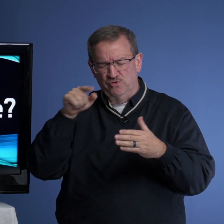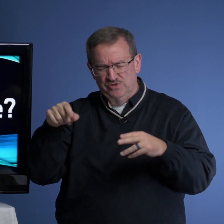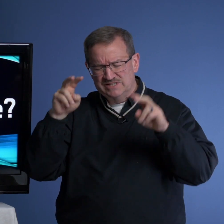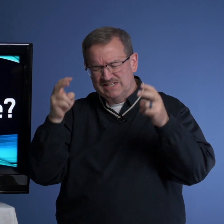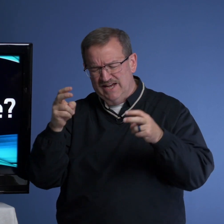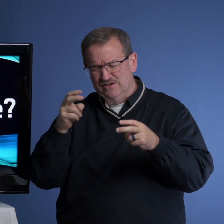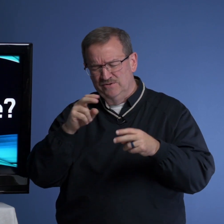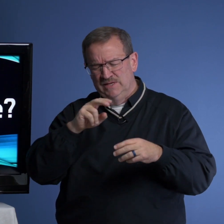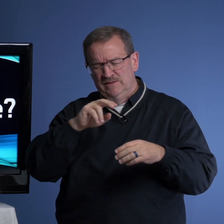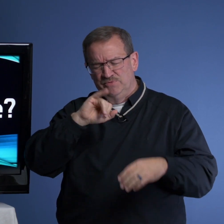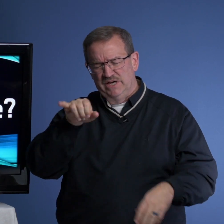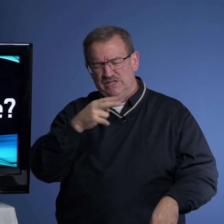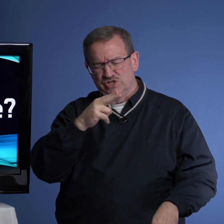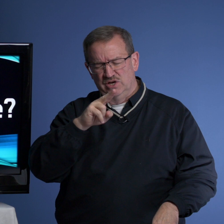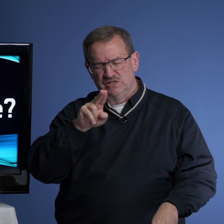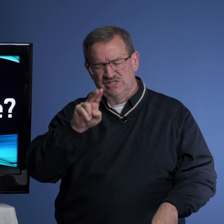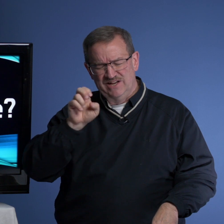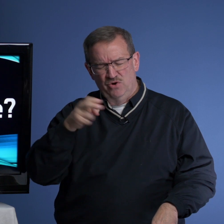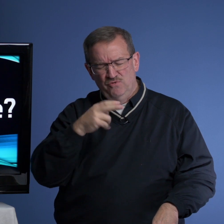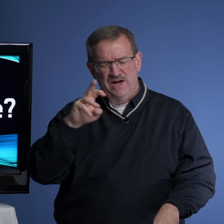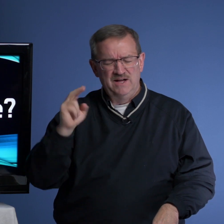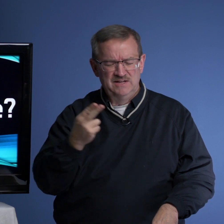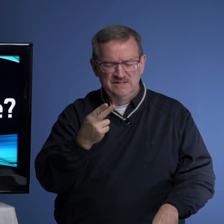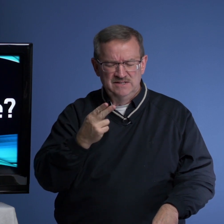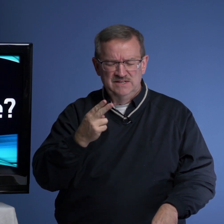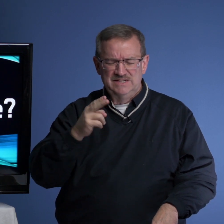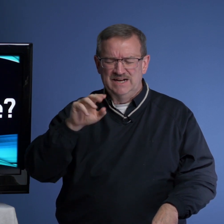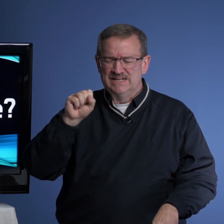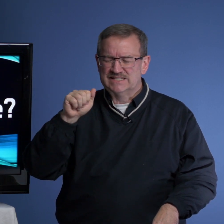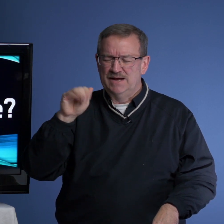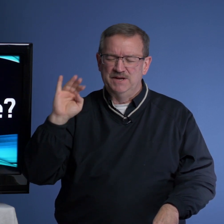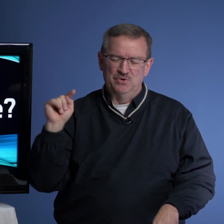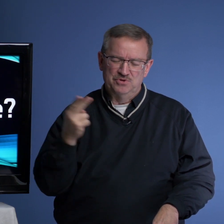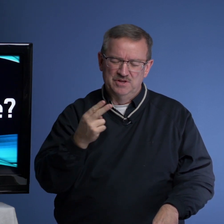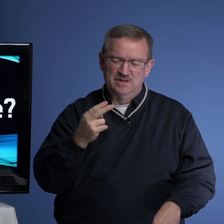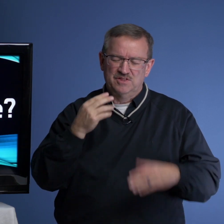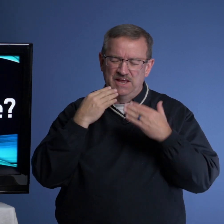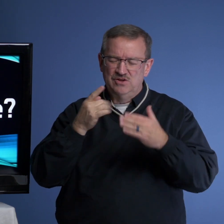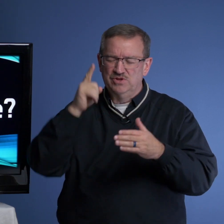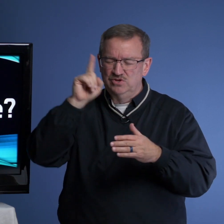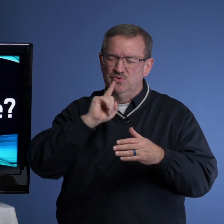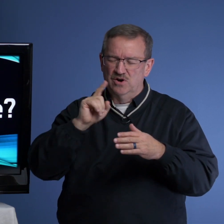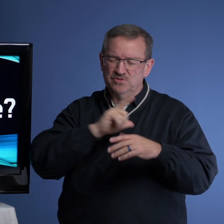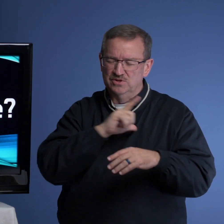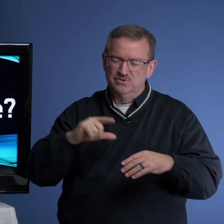for this title, Jehovah Sabaoth. Thank you that you are the Lord